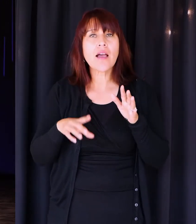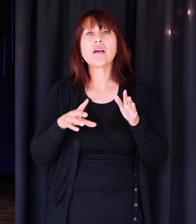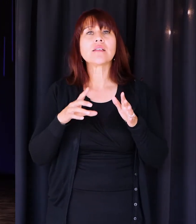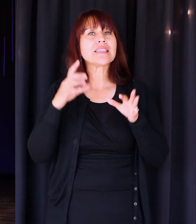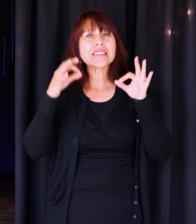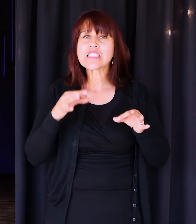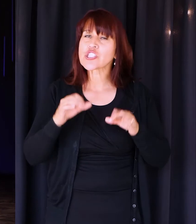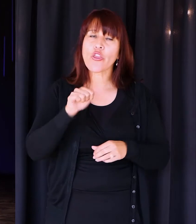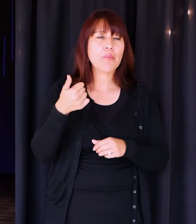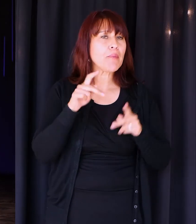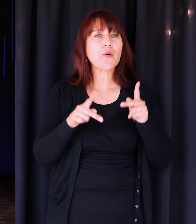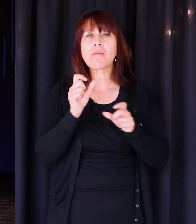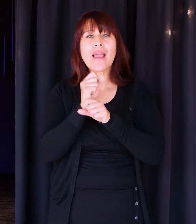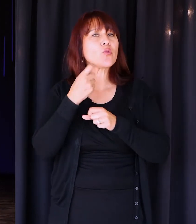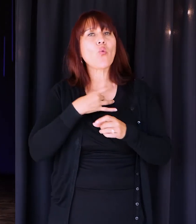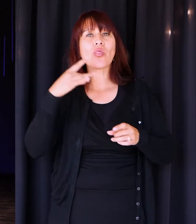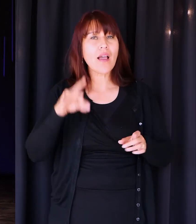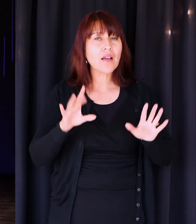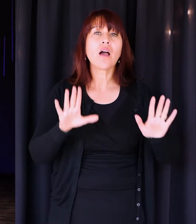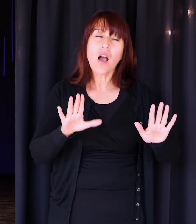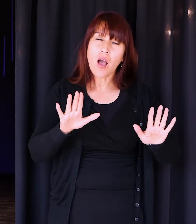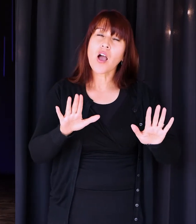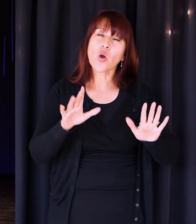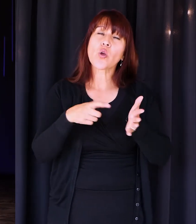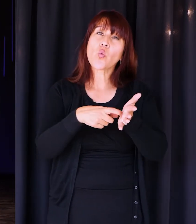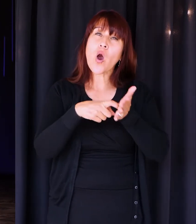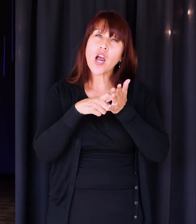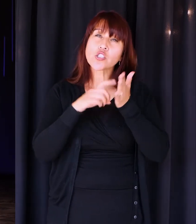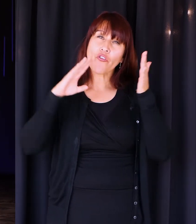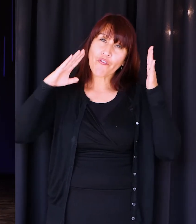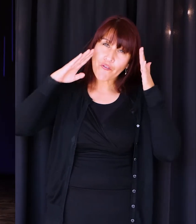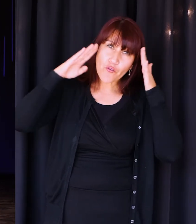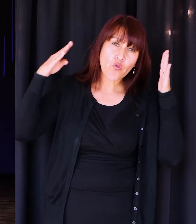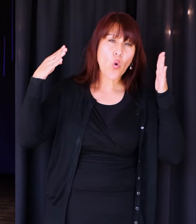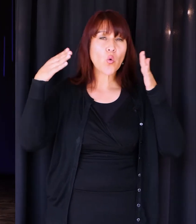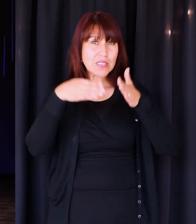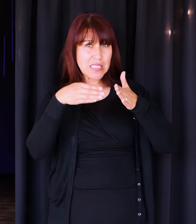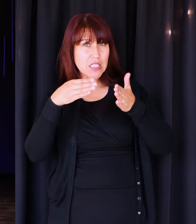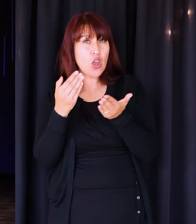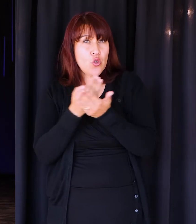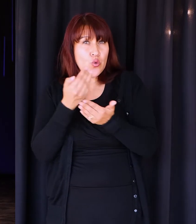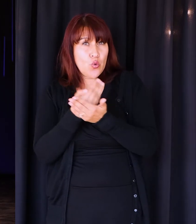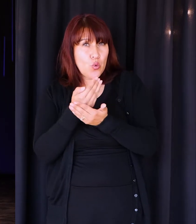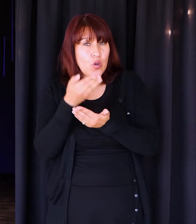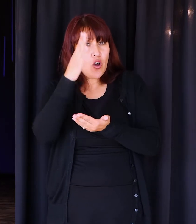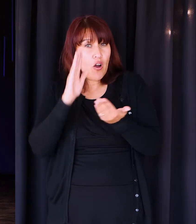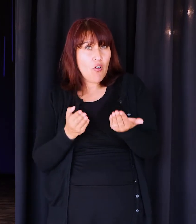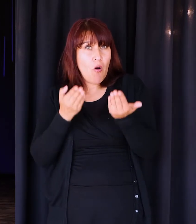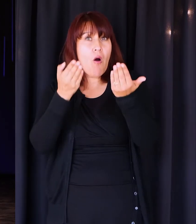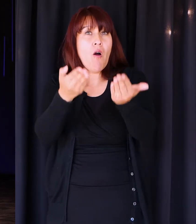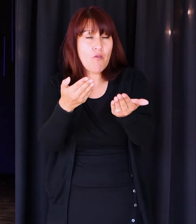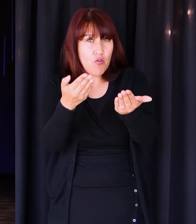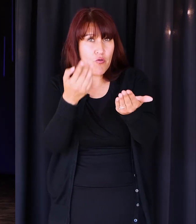someone else made that we don't like. I'm just telling you, it's going to require us to focus in on the new that God does have